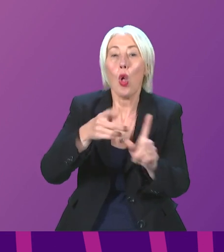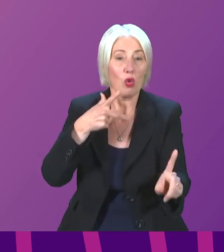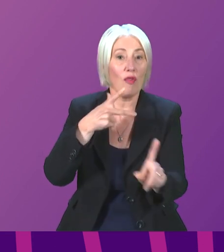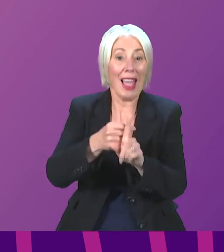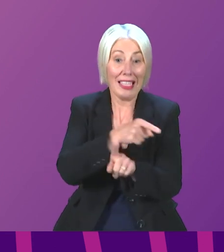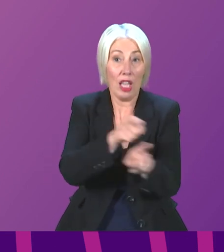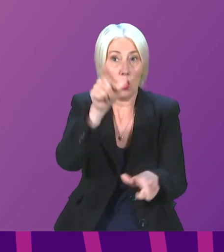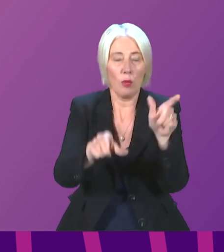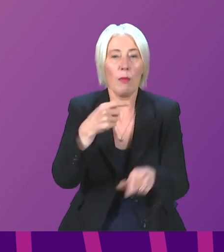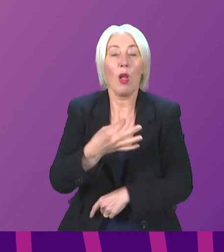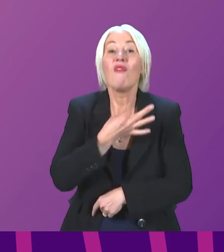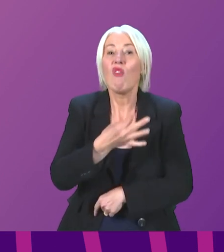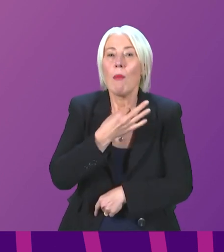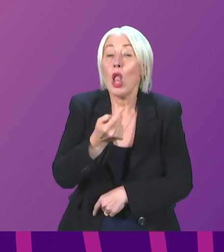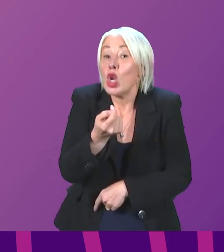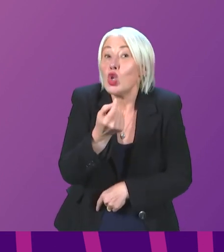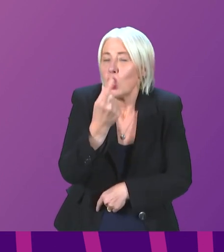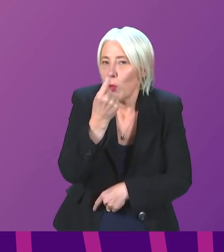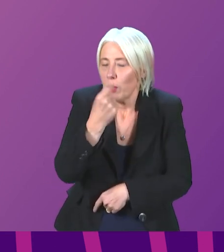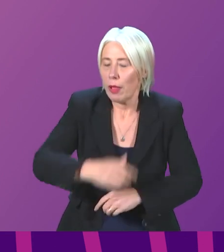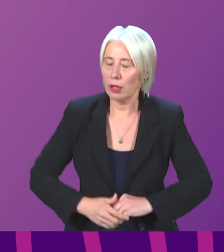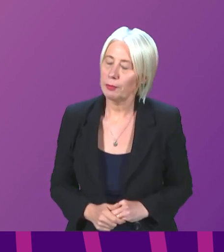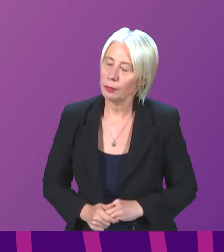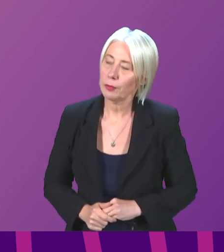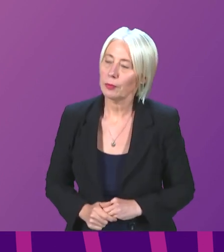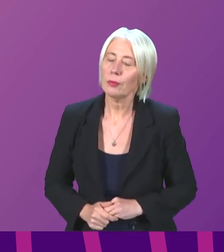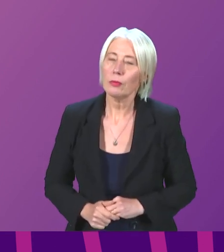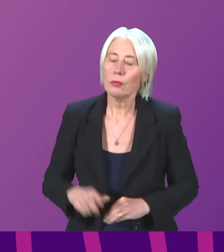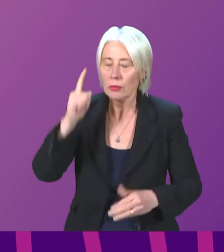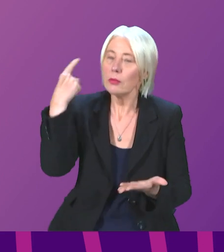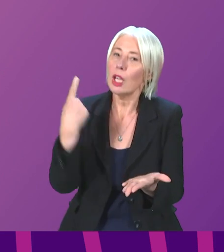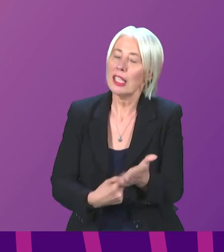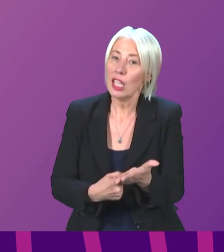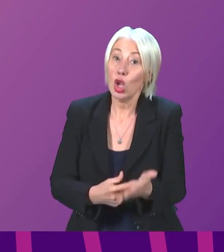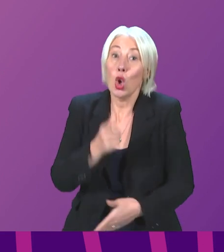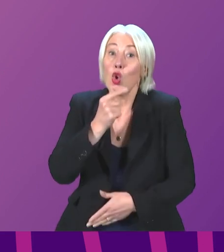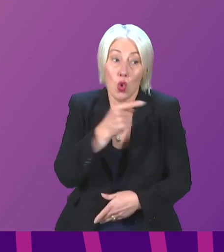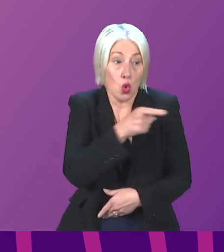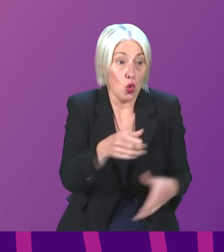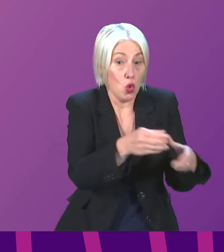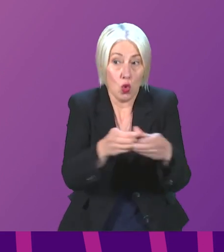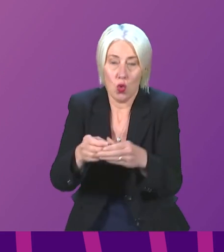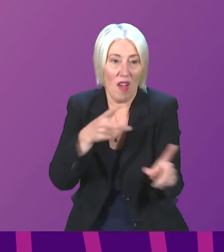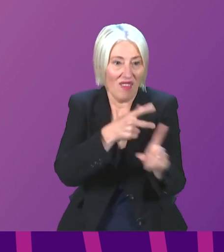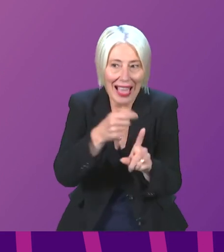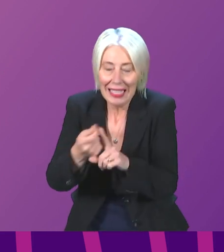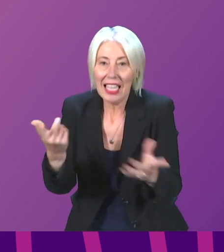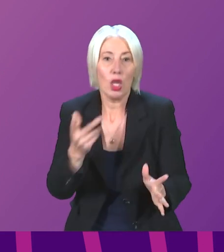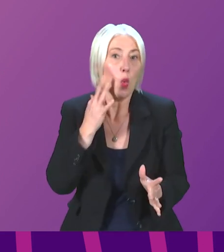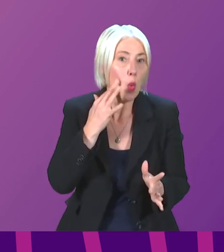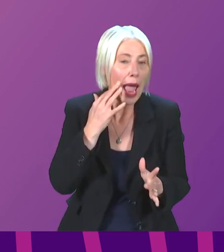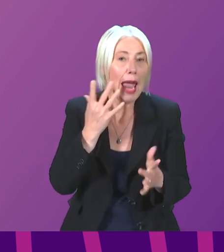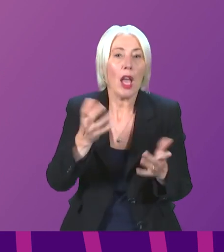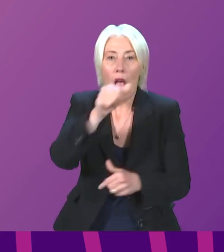as soon as possible. As ever, our decisions on who to vaccinate and when are guided by the clinical